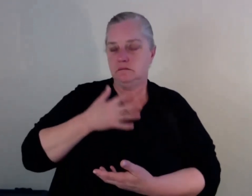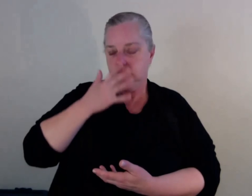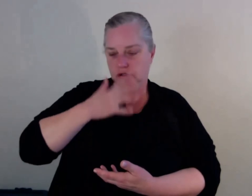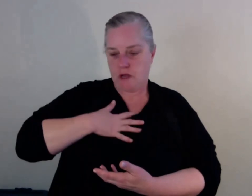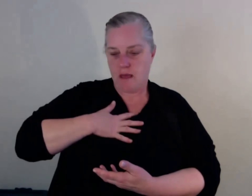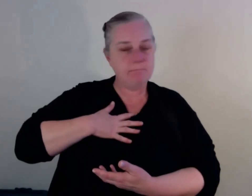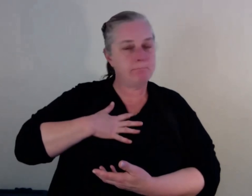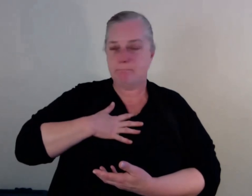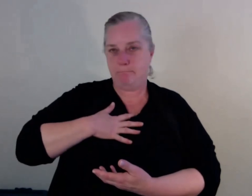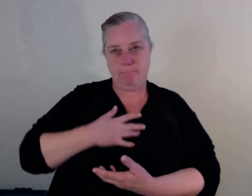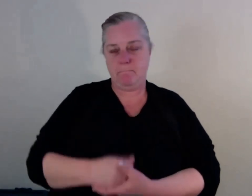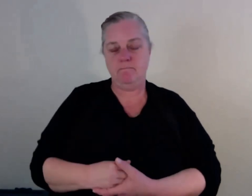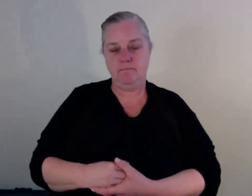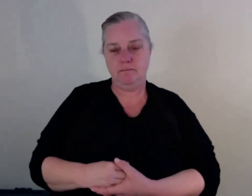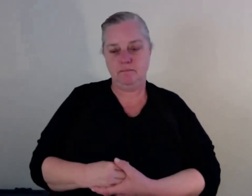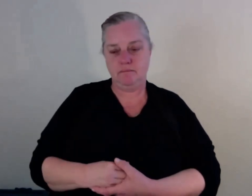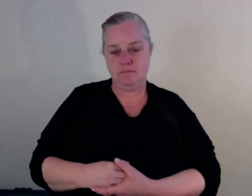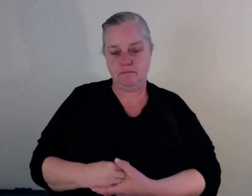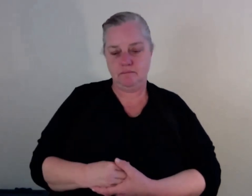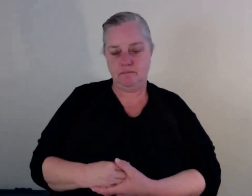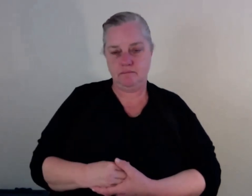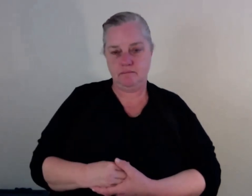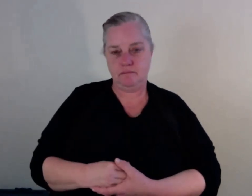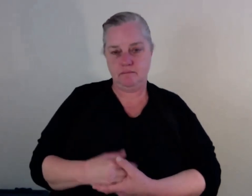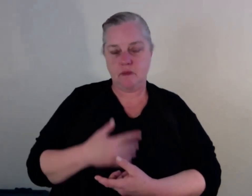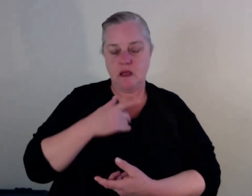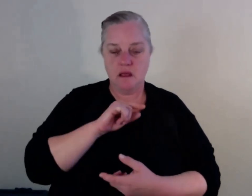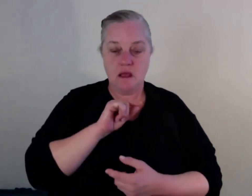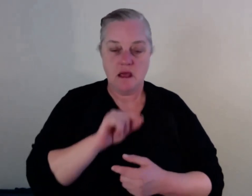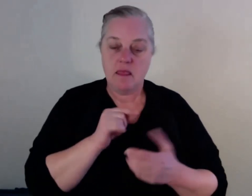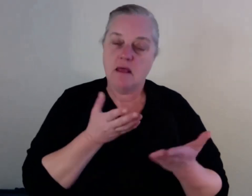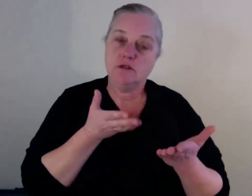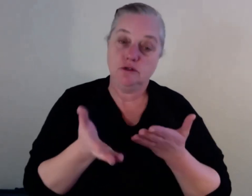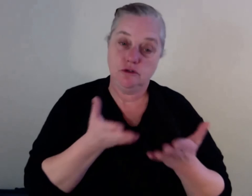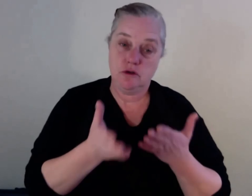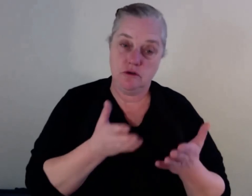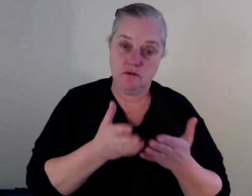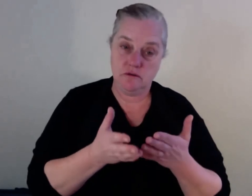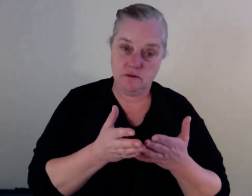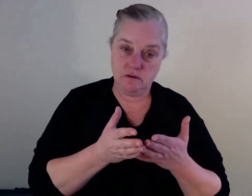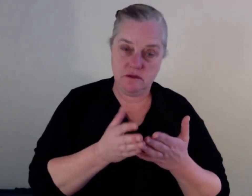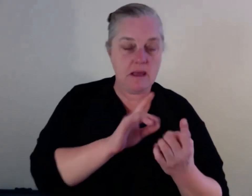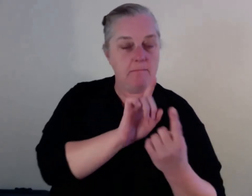modalities that they focused on was the PM melody developmental immaturity model, but also how,